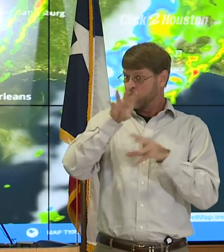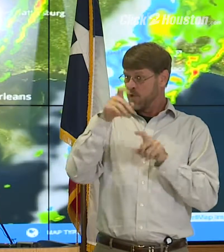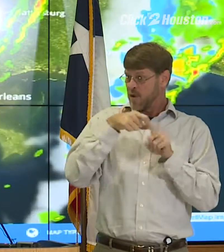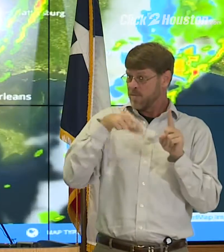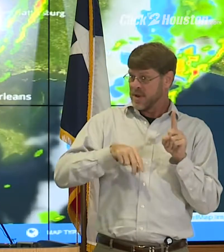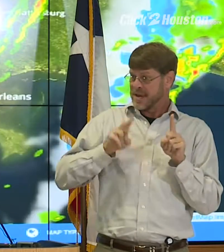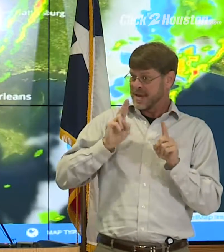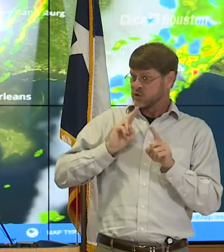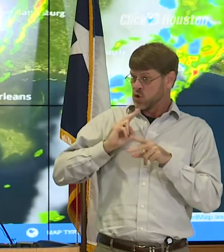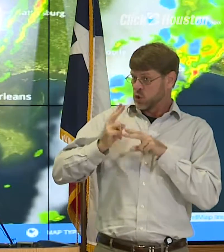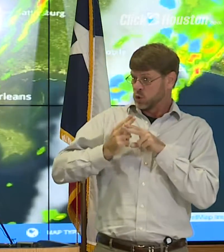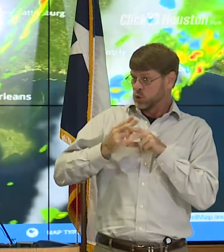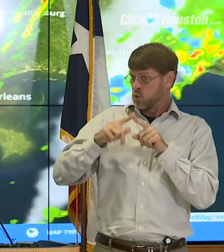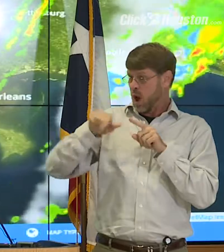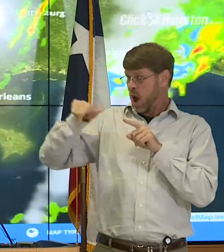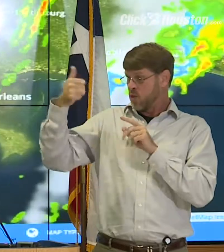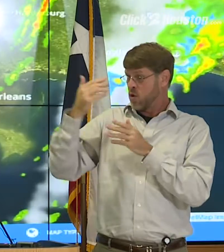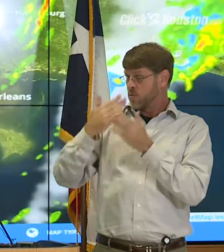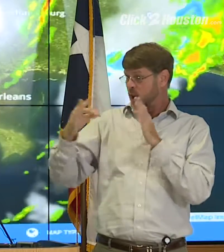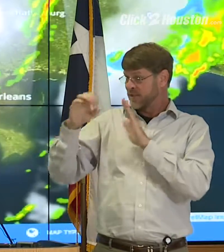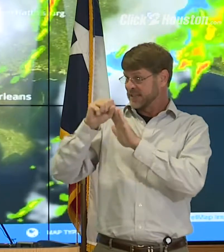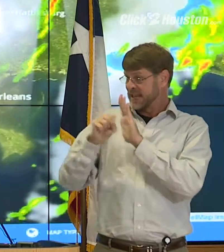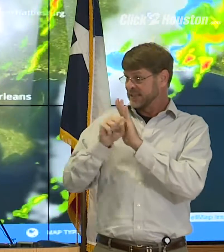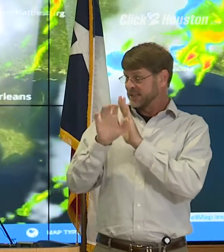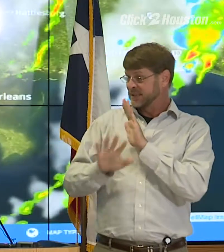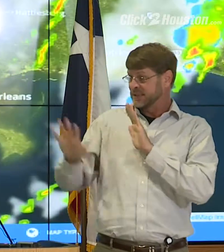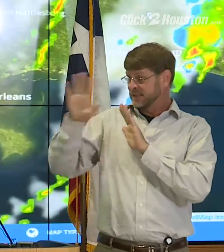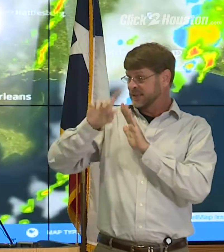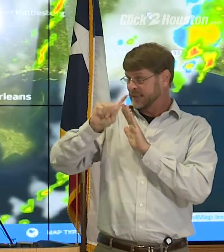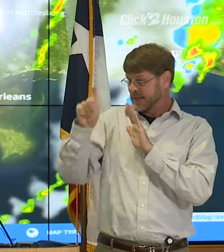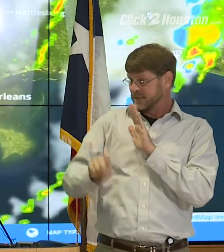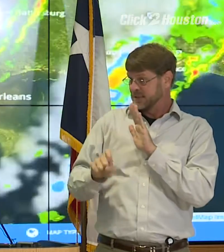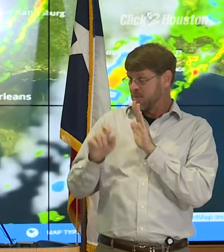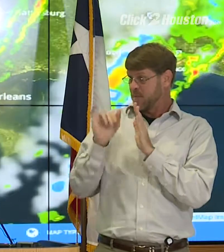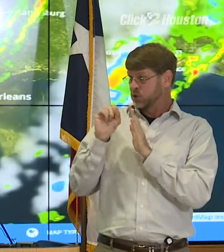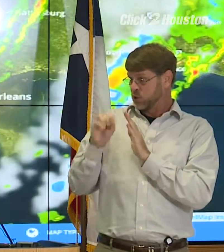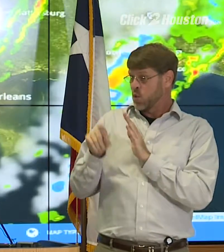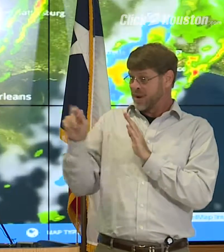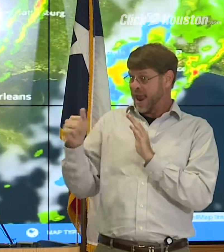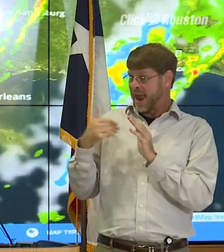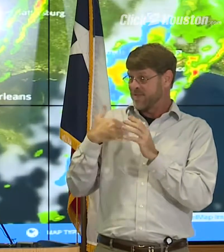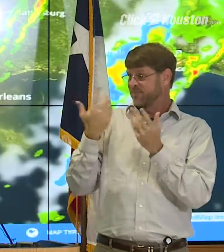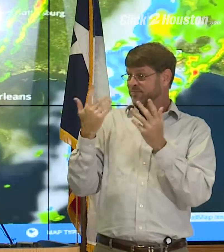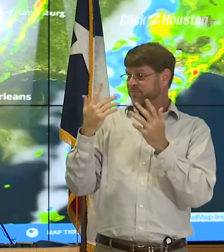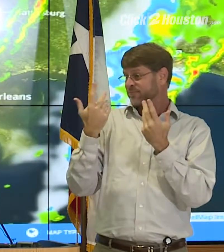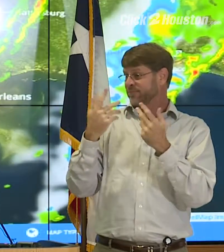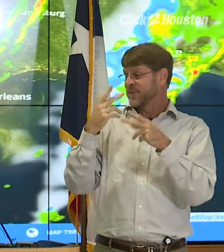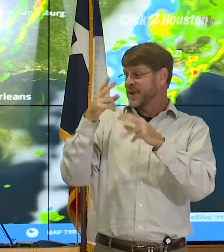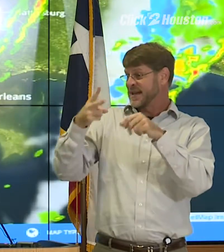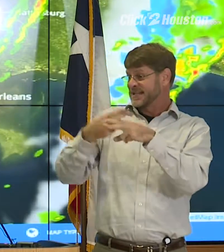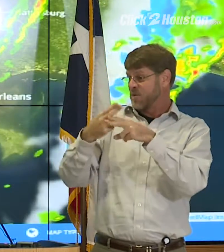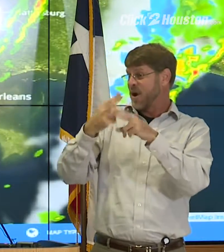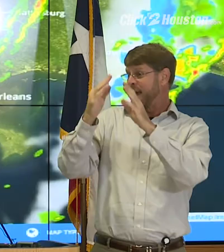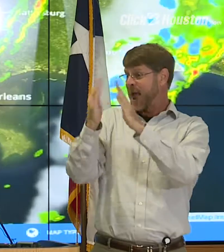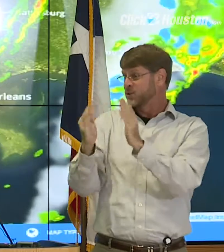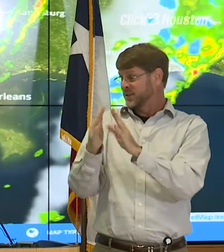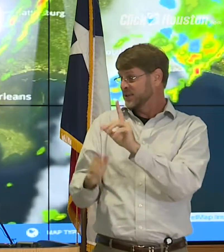at least temporarily to other parts of Texas just because that's where you can house them at least temporarily?